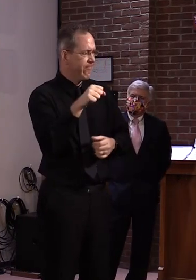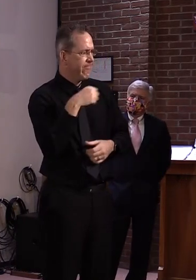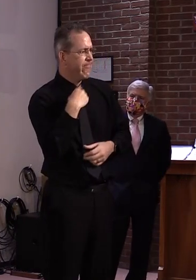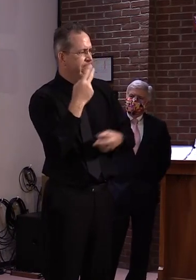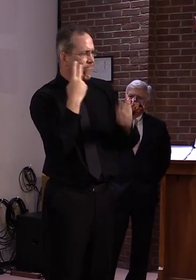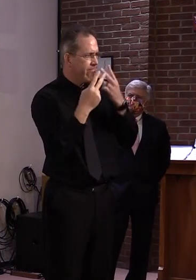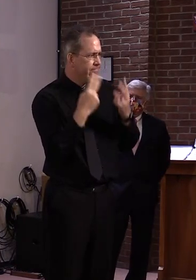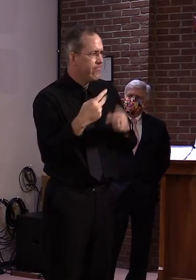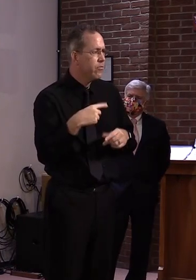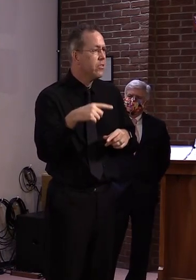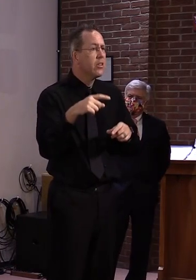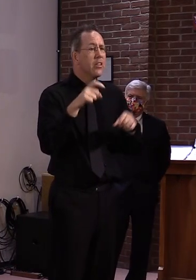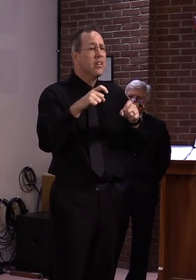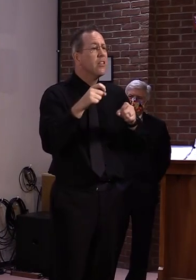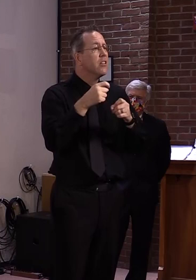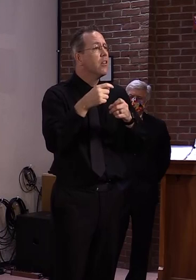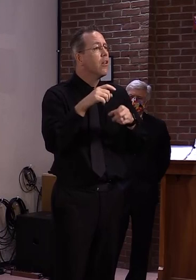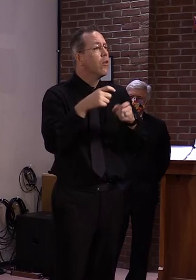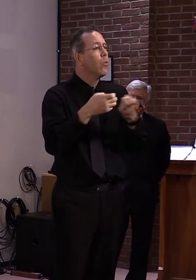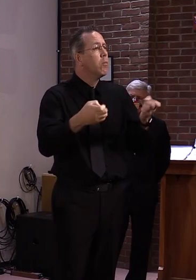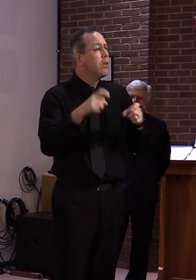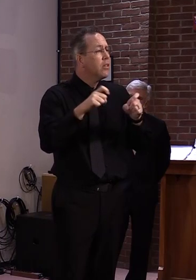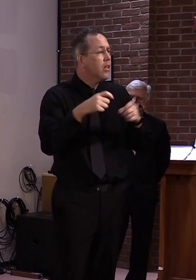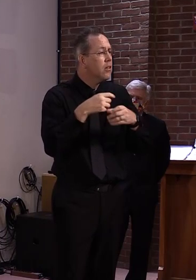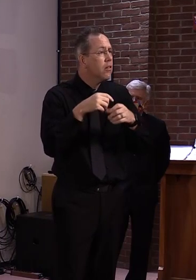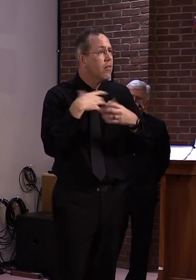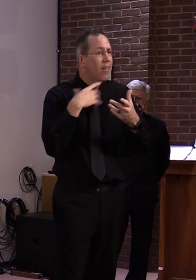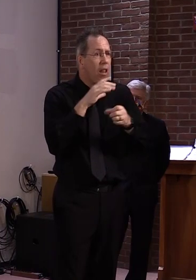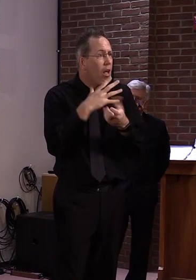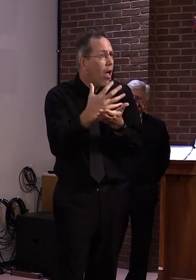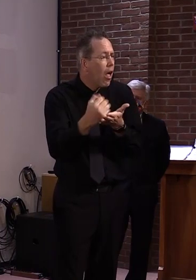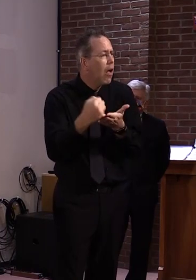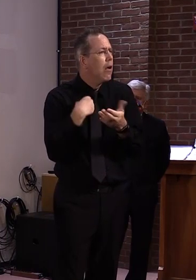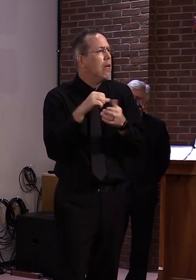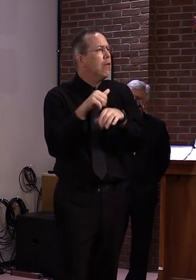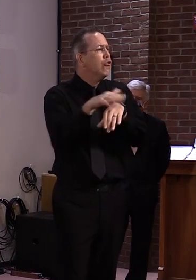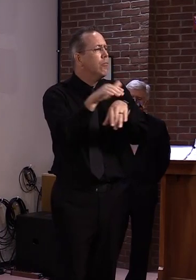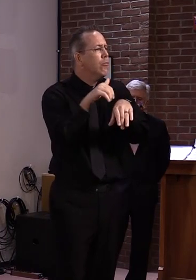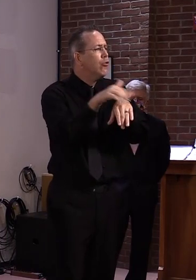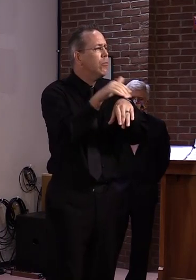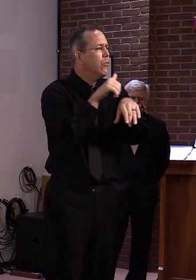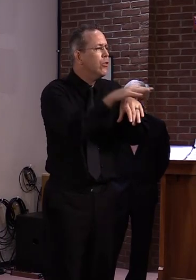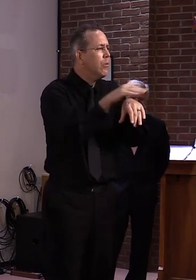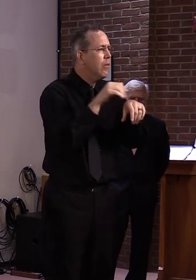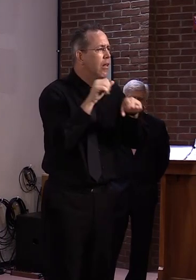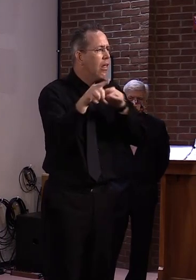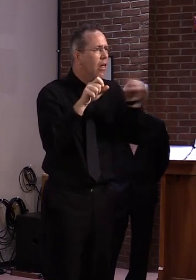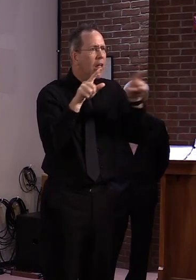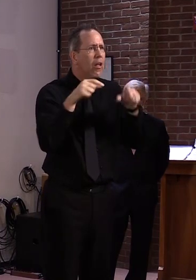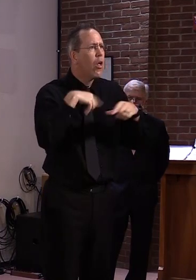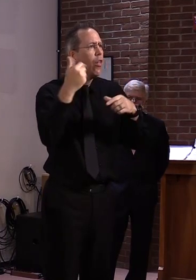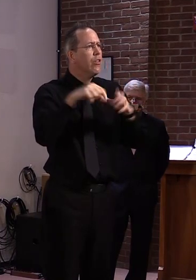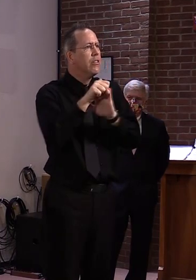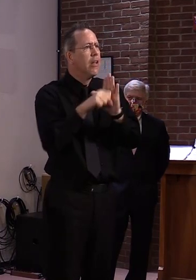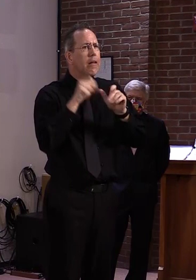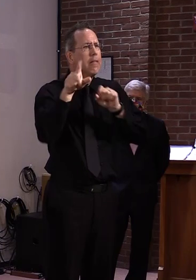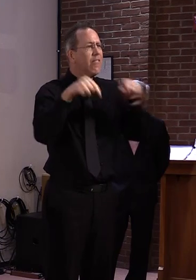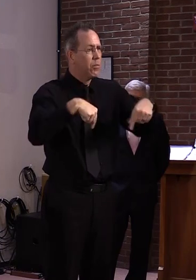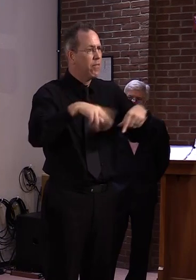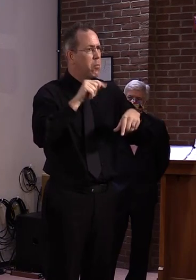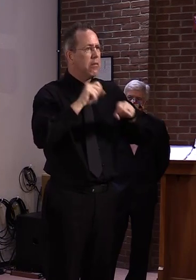supplies to the hotspots that are erupting throughout the country, understandably. But I was